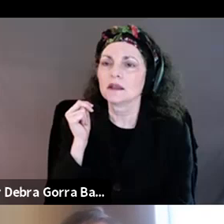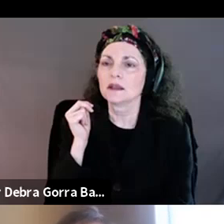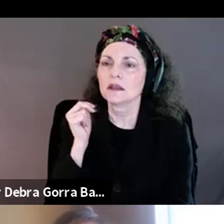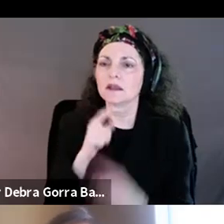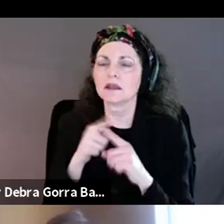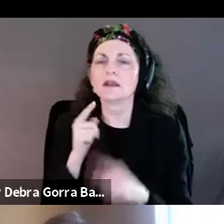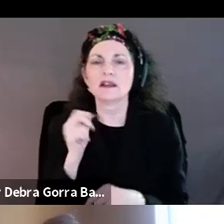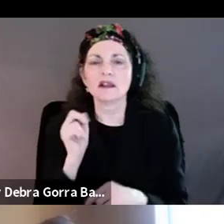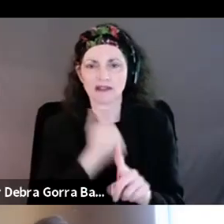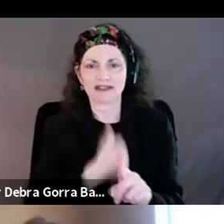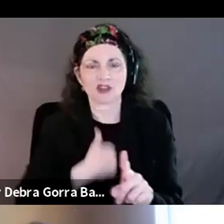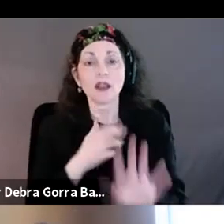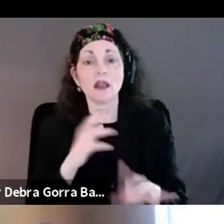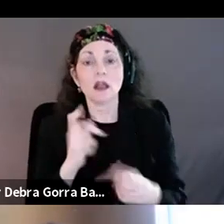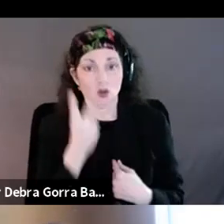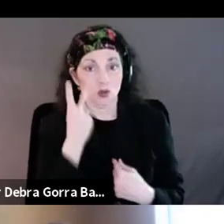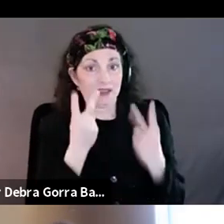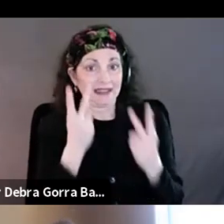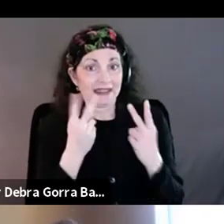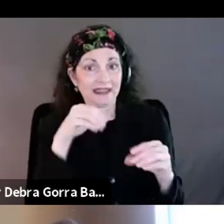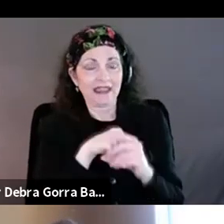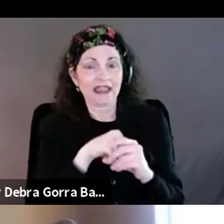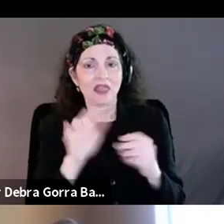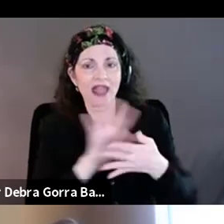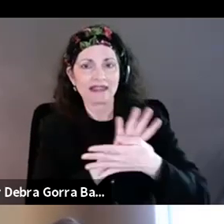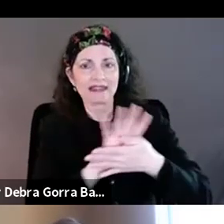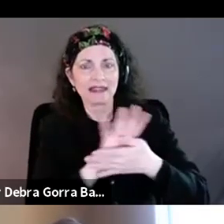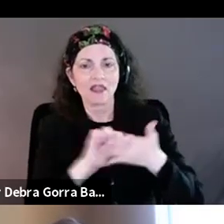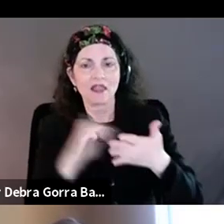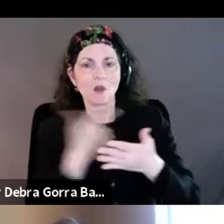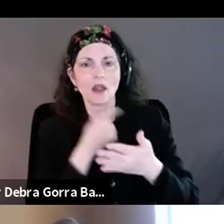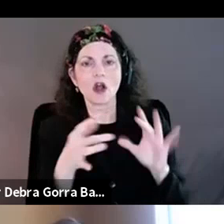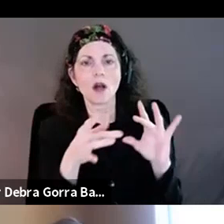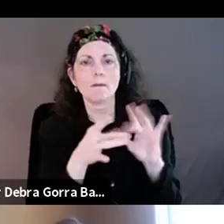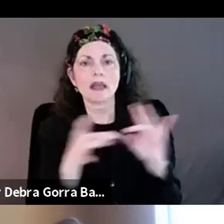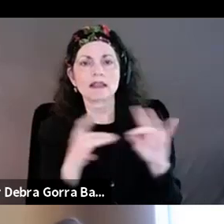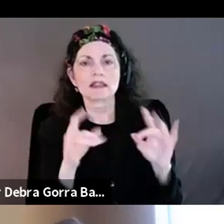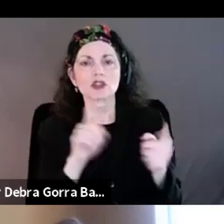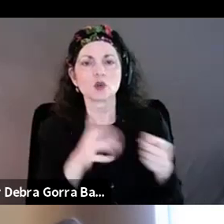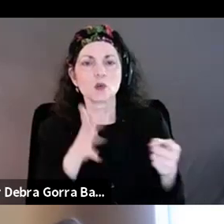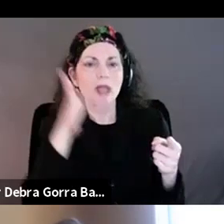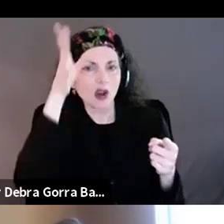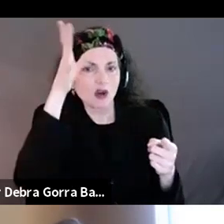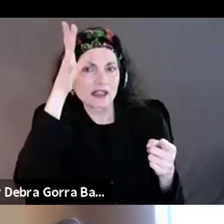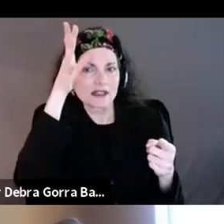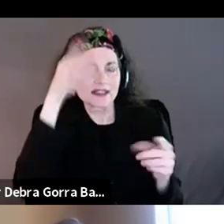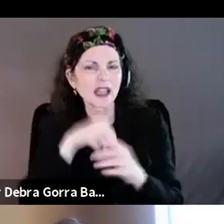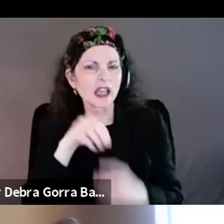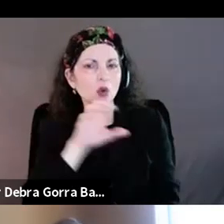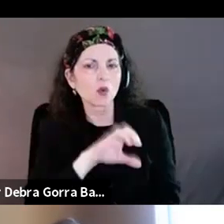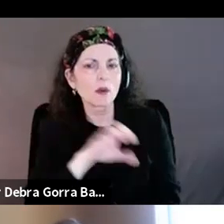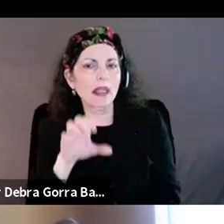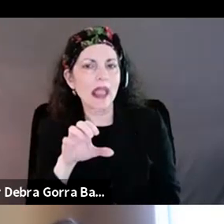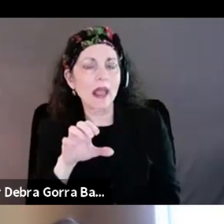Nicole. Sorry. You see that in the scene, uh, that we call message to parents in Crip Camp where kids are sitting around the table at camp and,